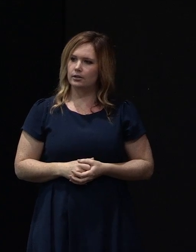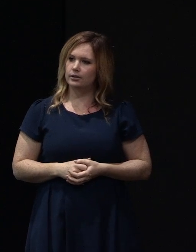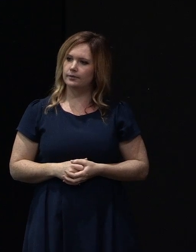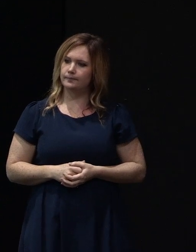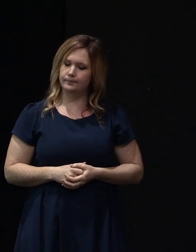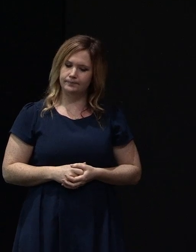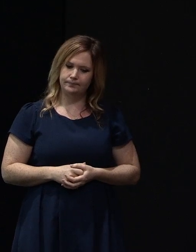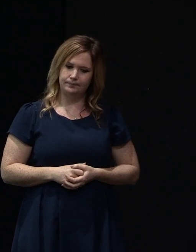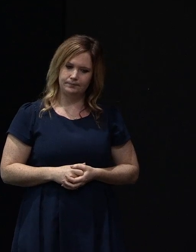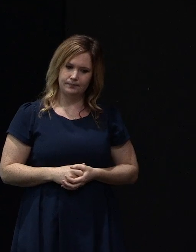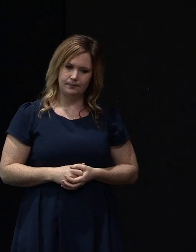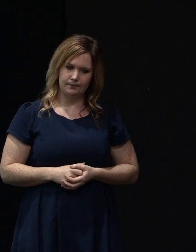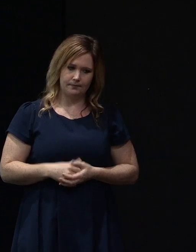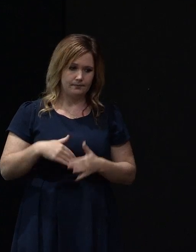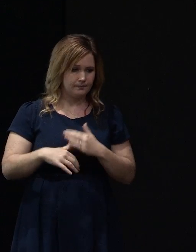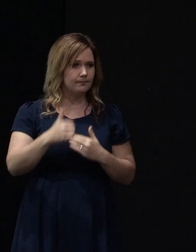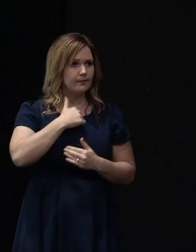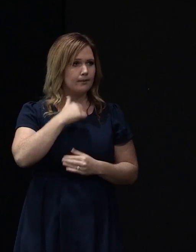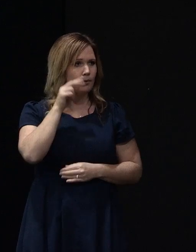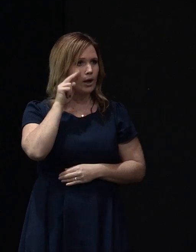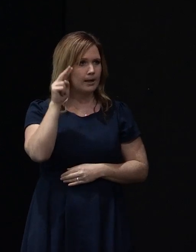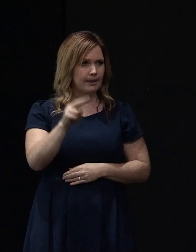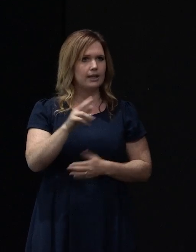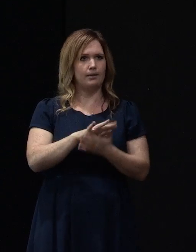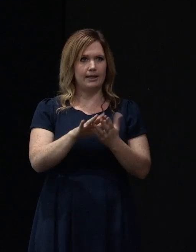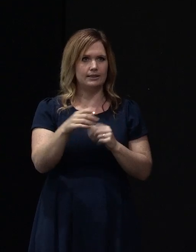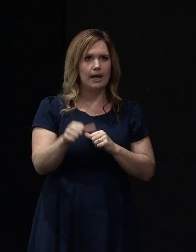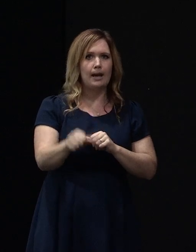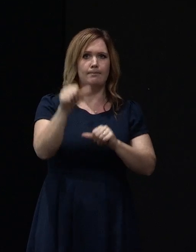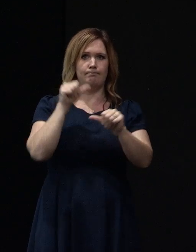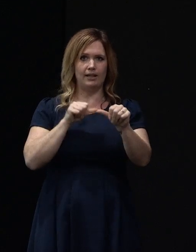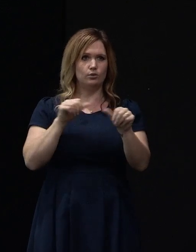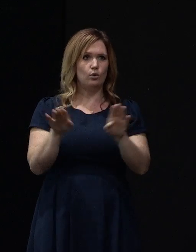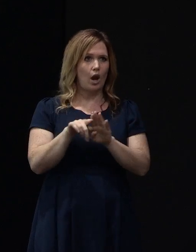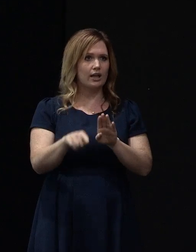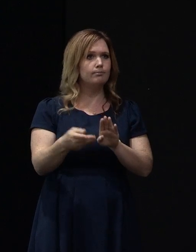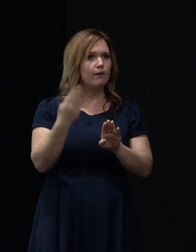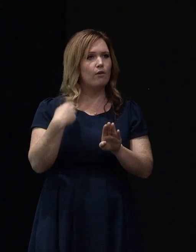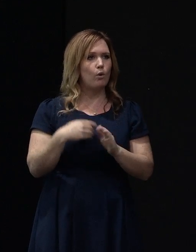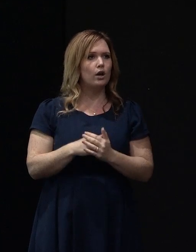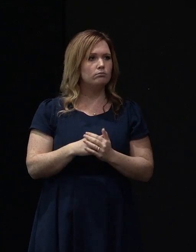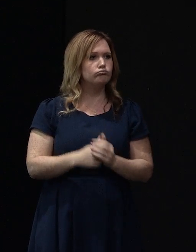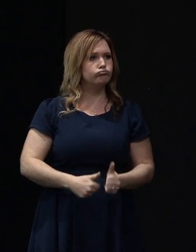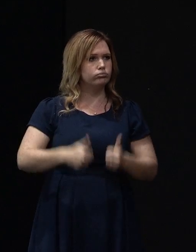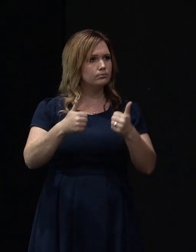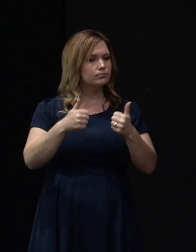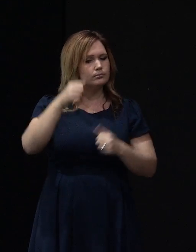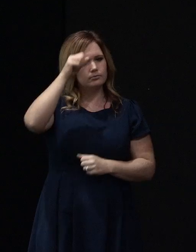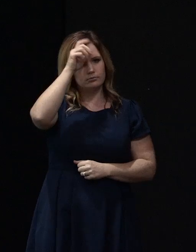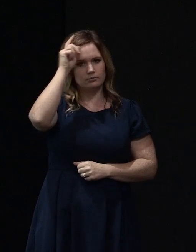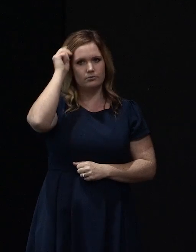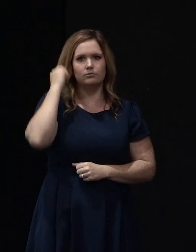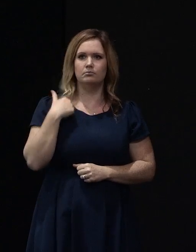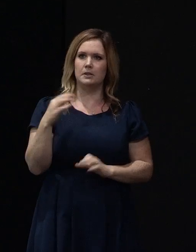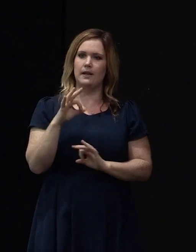So I guess, in my opinion, it would be putting it back to at least what it was before. I haven't had any